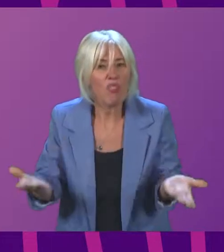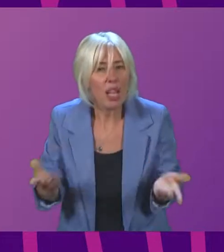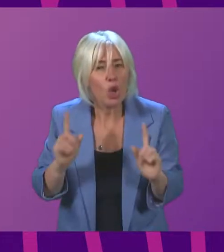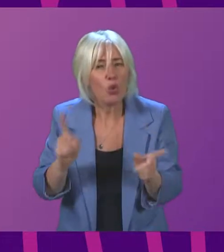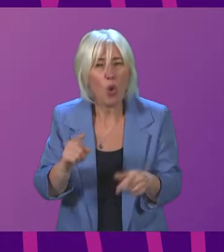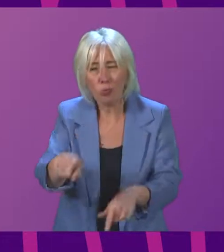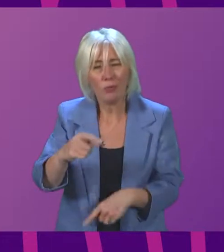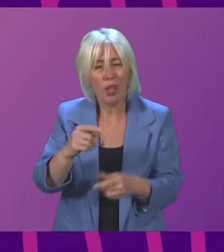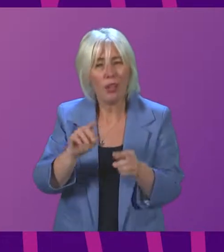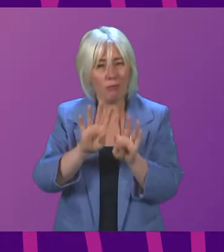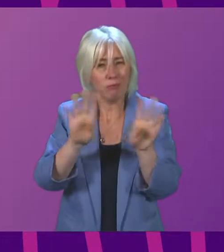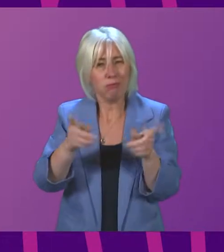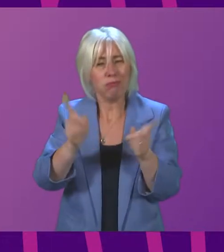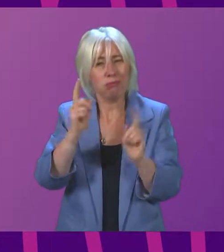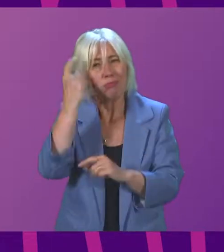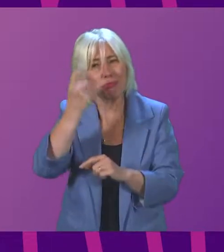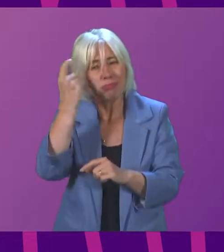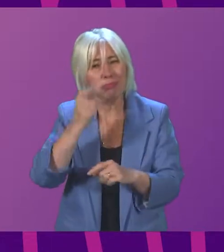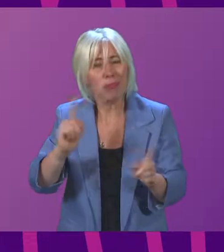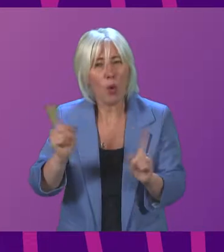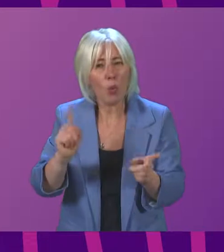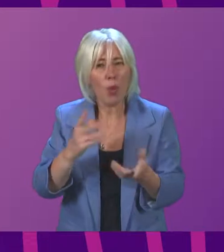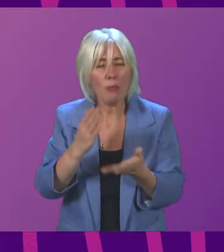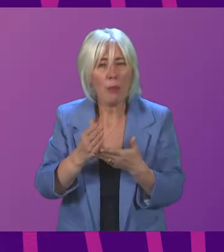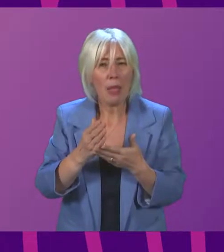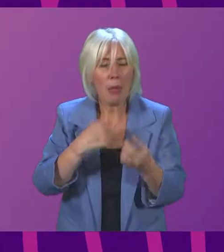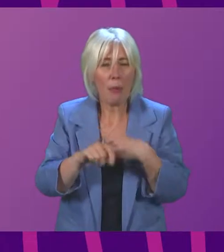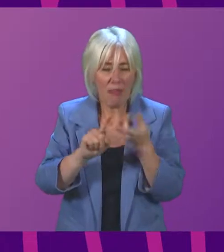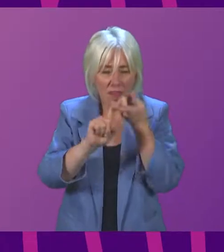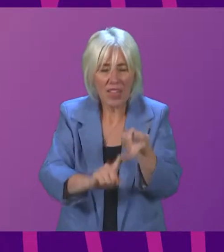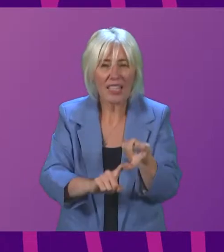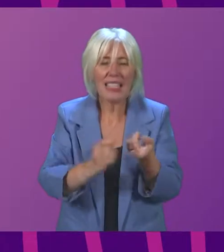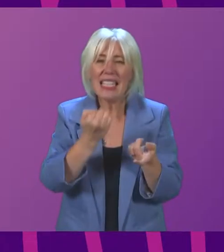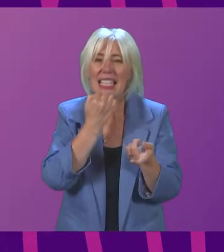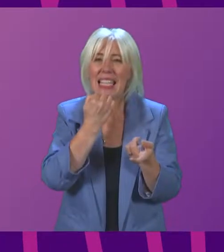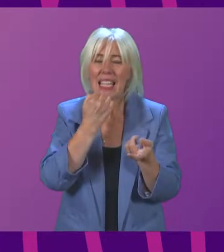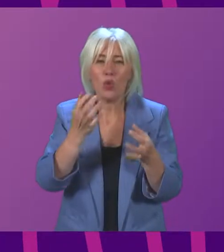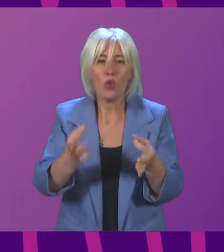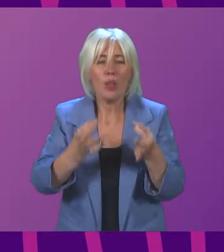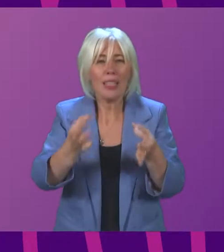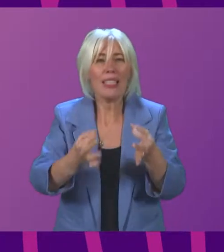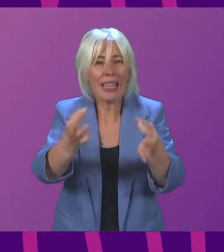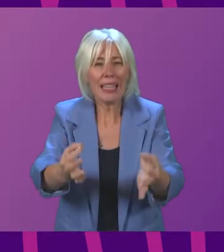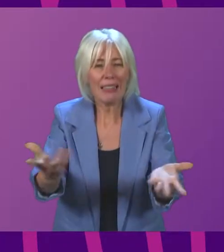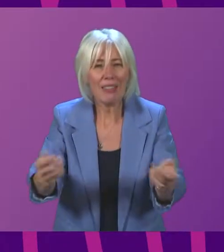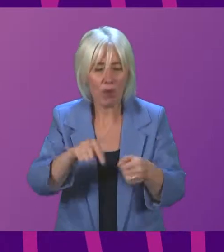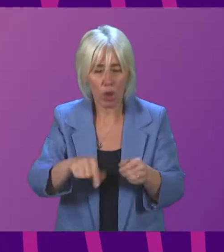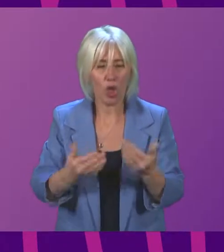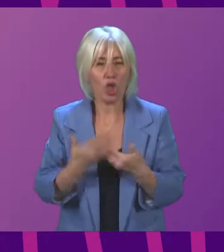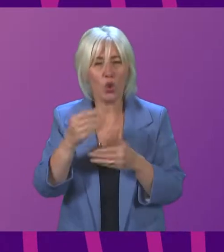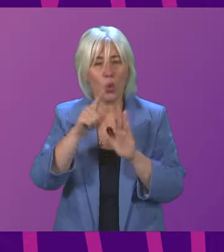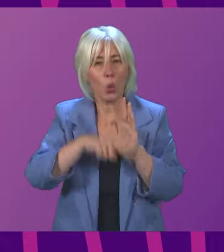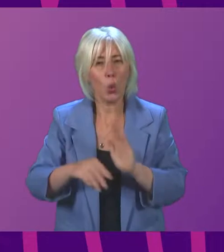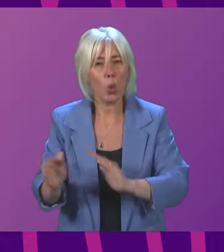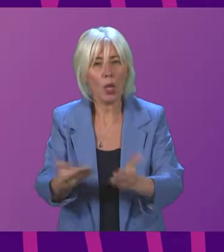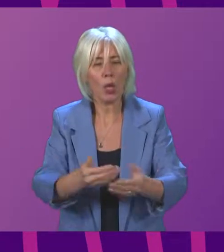is the Cabinet Secretary given to a fixed date delay to the introduction of this legislation? Cabinet